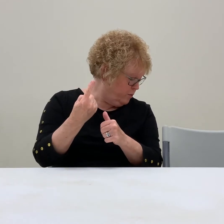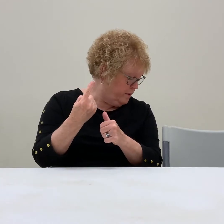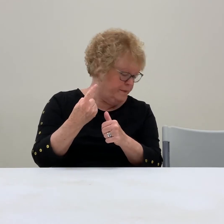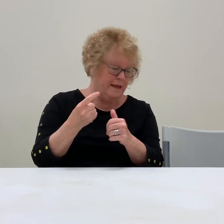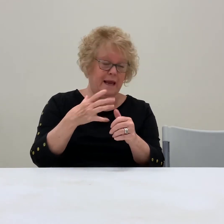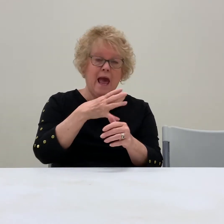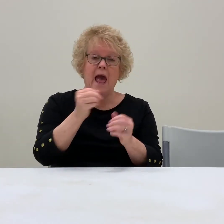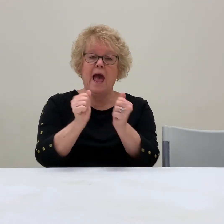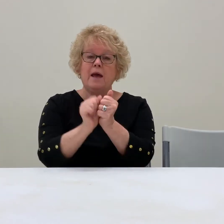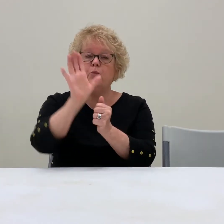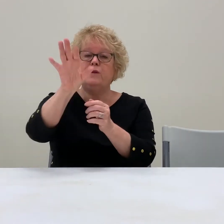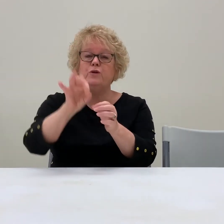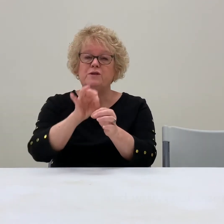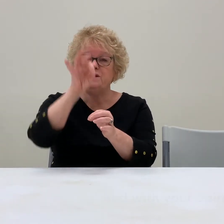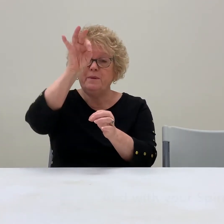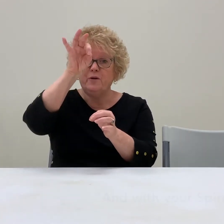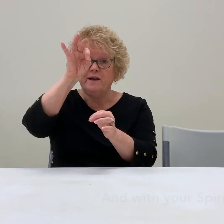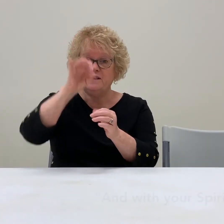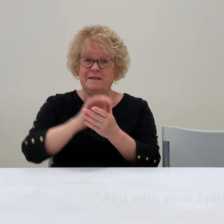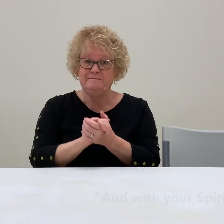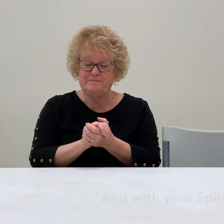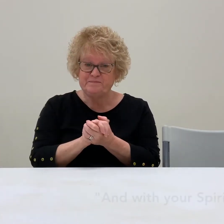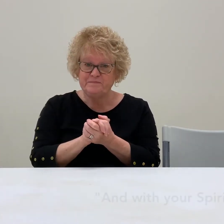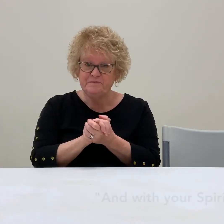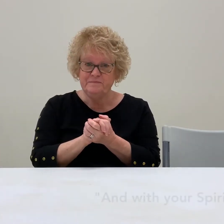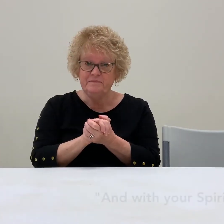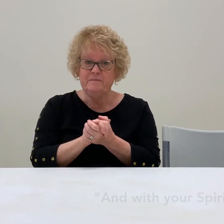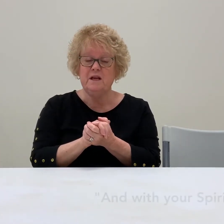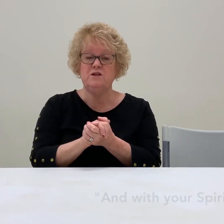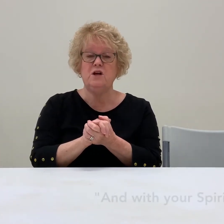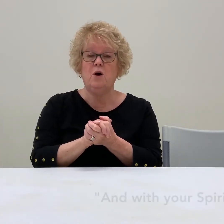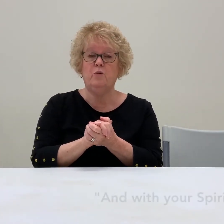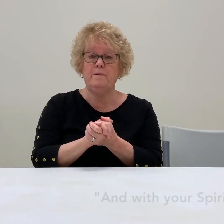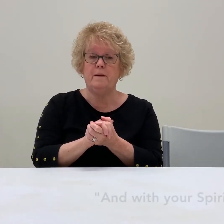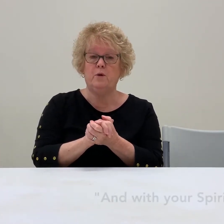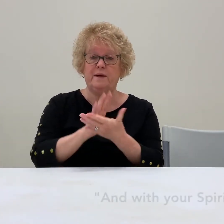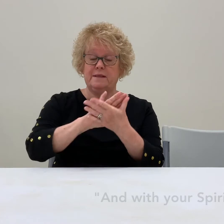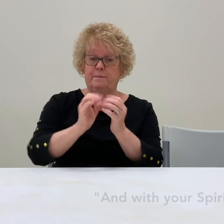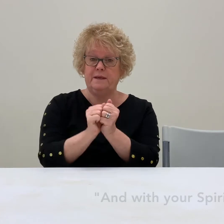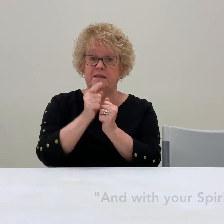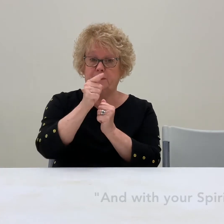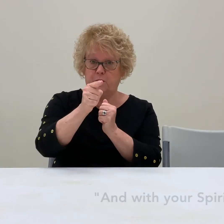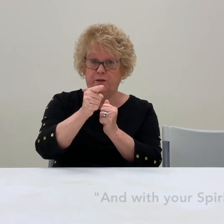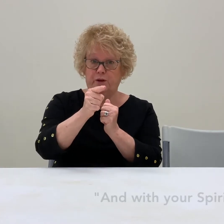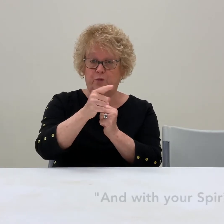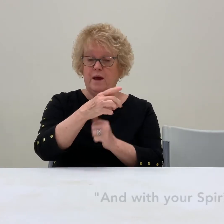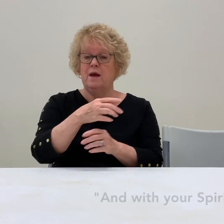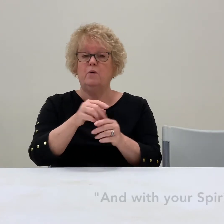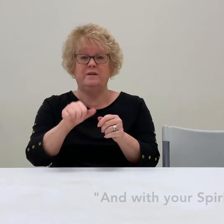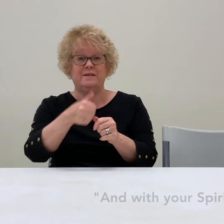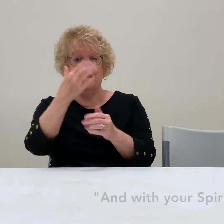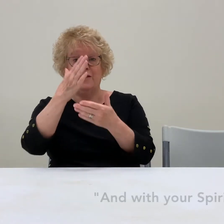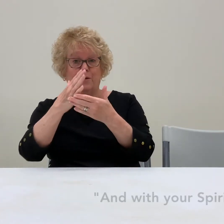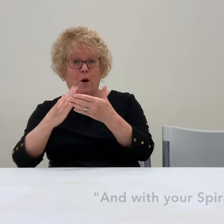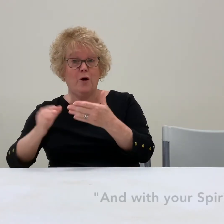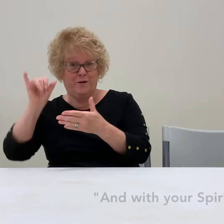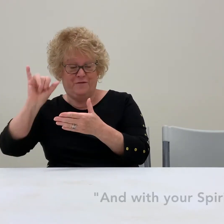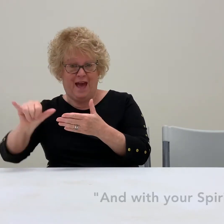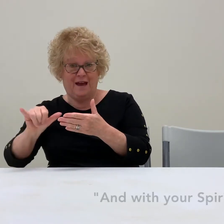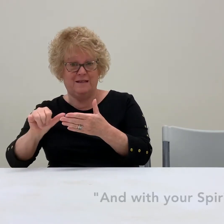would be, and with your spirit. So remember, we said, peace be with you. Well, this is the other part of that.